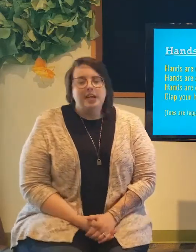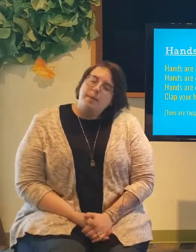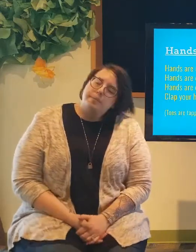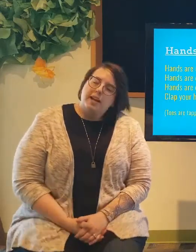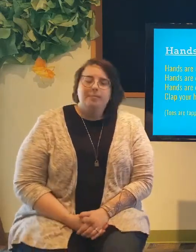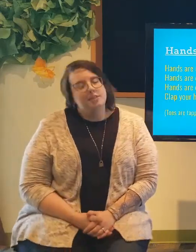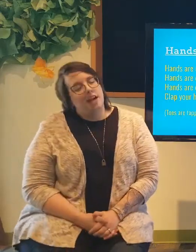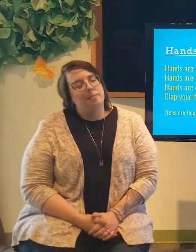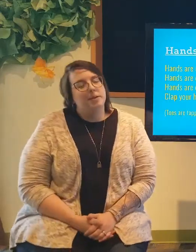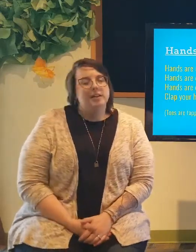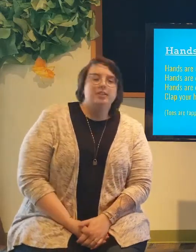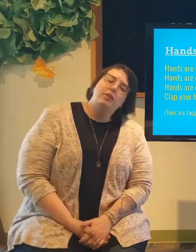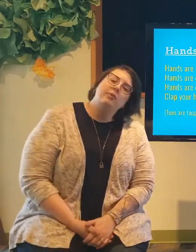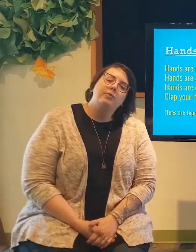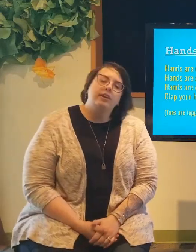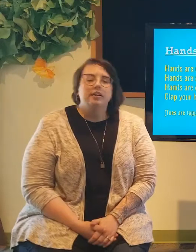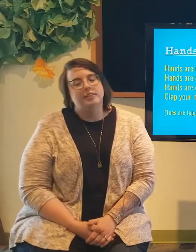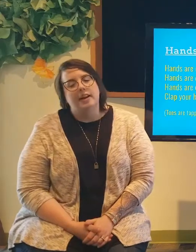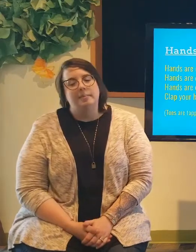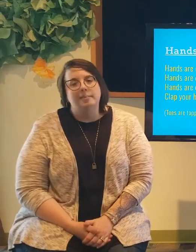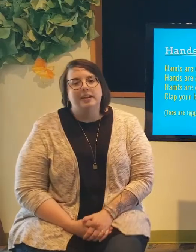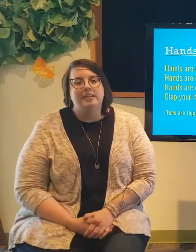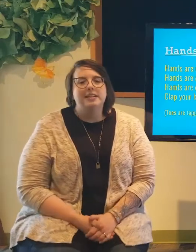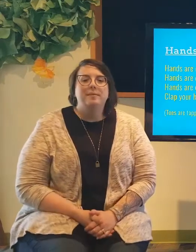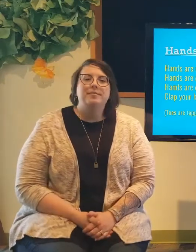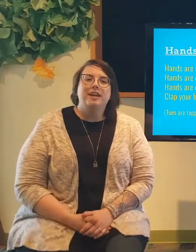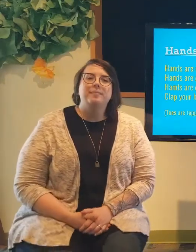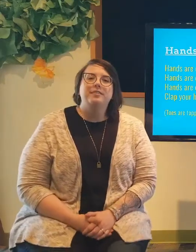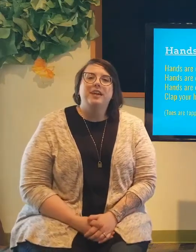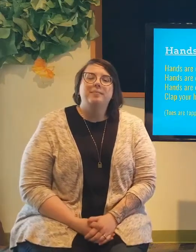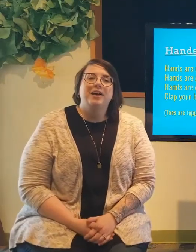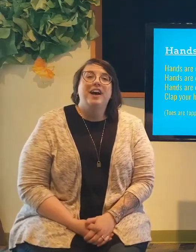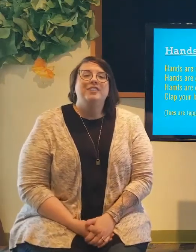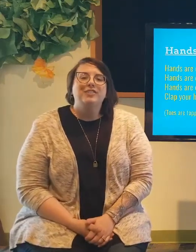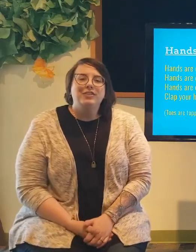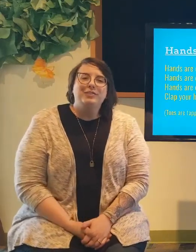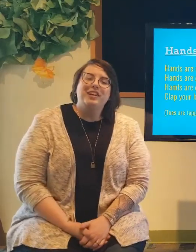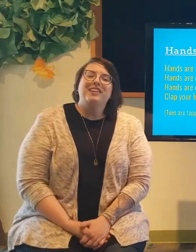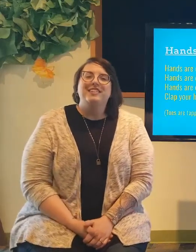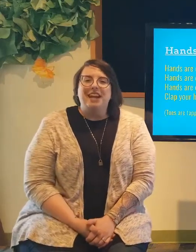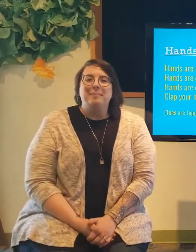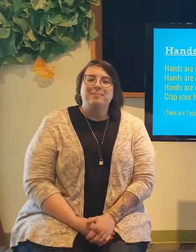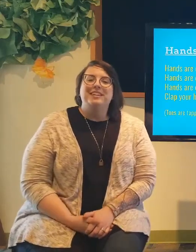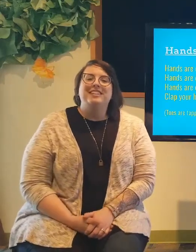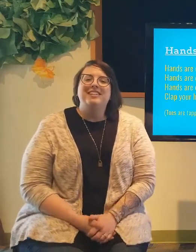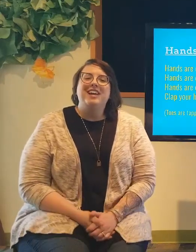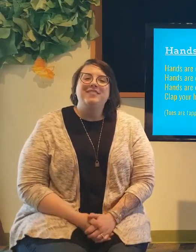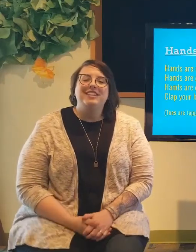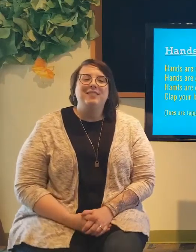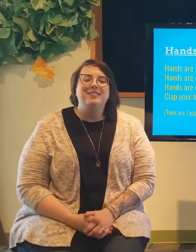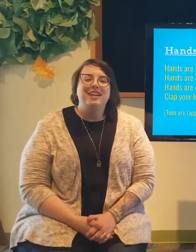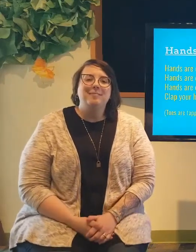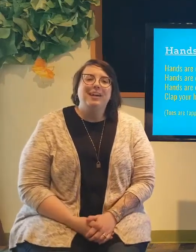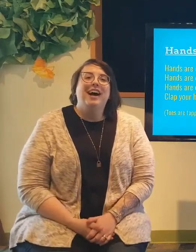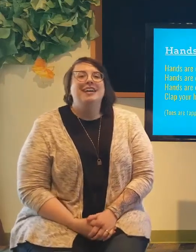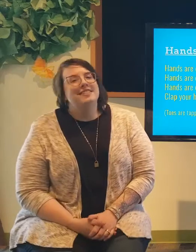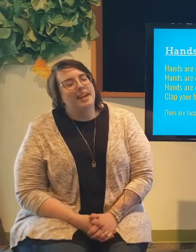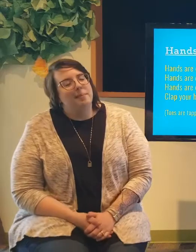tap, tap, tap. Toes Are Clapping, tap, tap, tap. Toes Are Clapping, tap, tap, tap. Tap